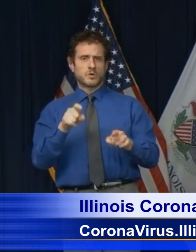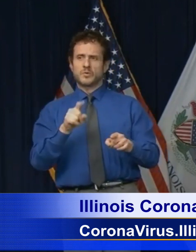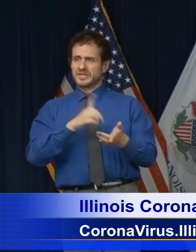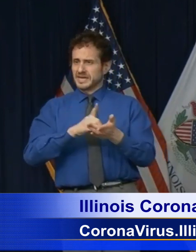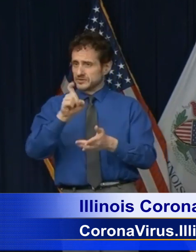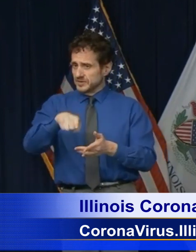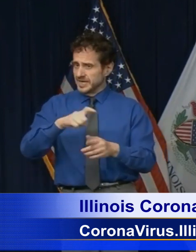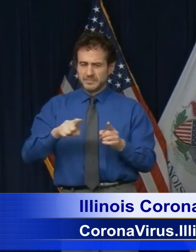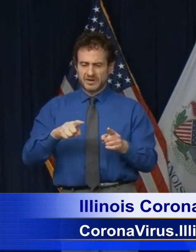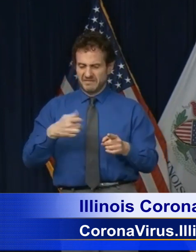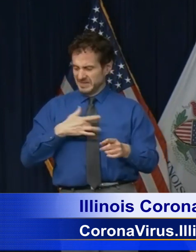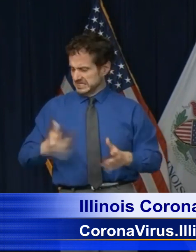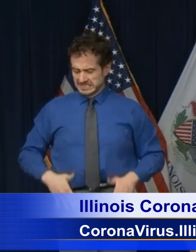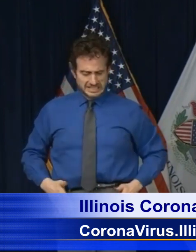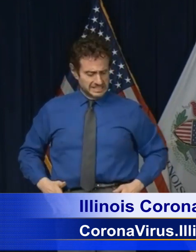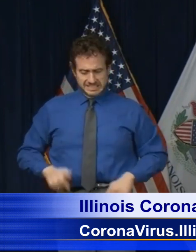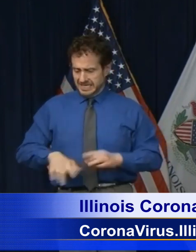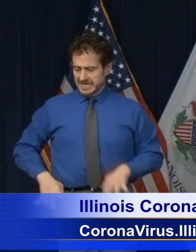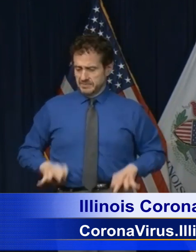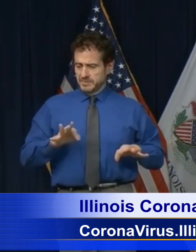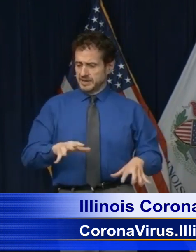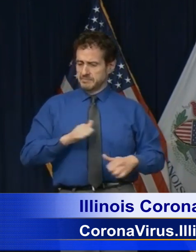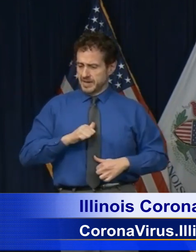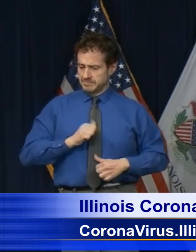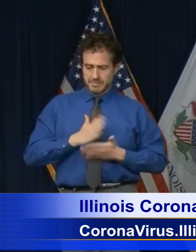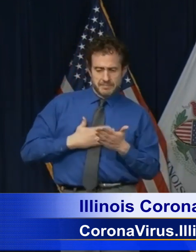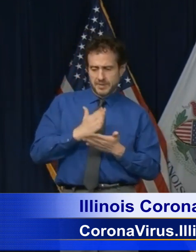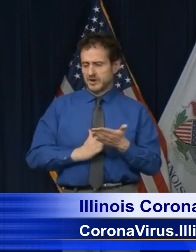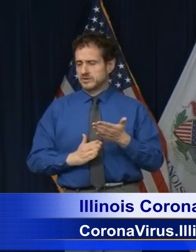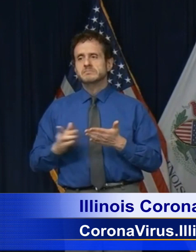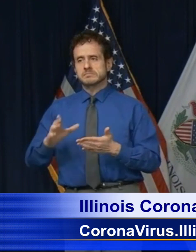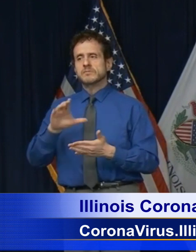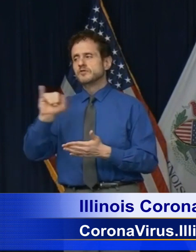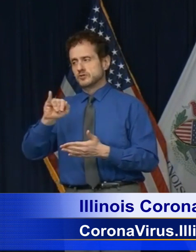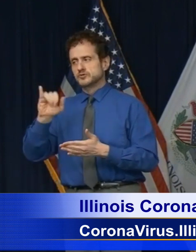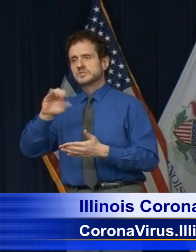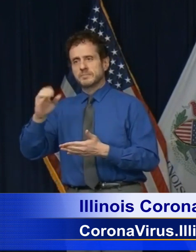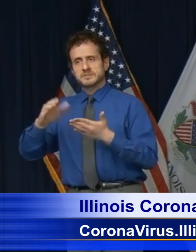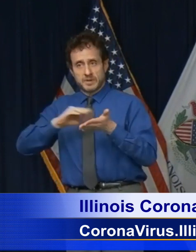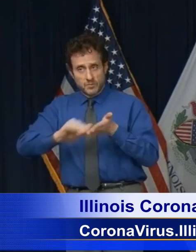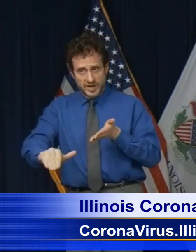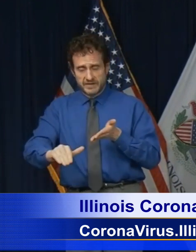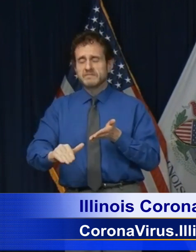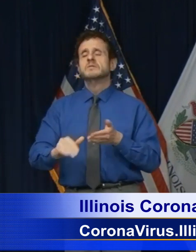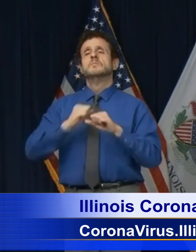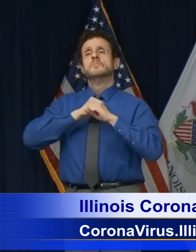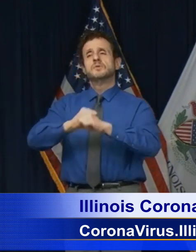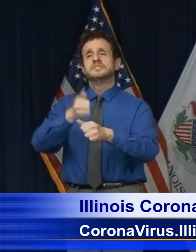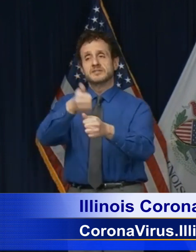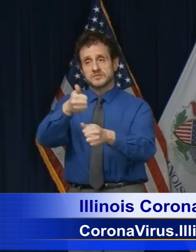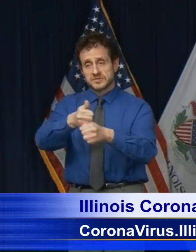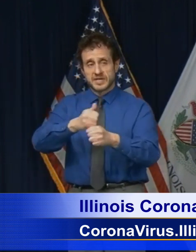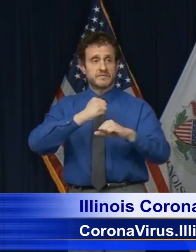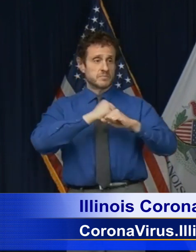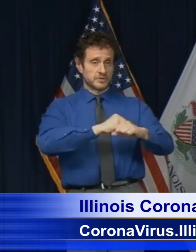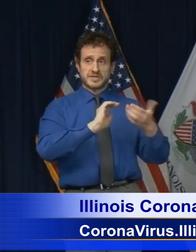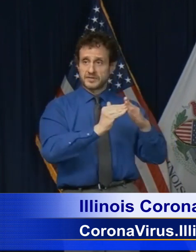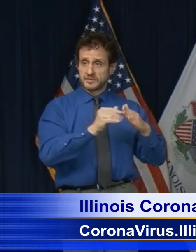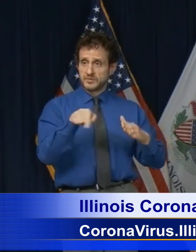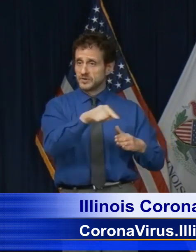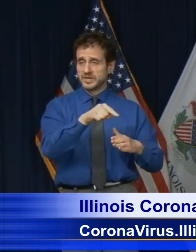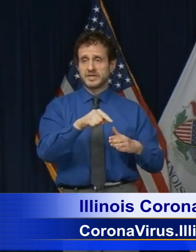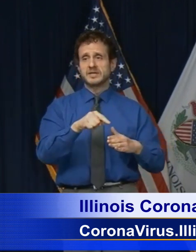need. Please protect yourself and your community. We can't quantify your actions like we can